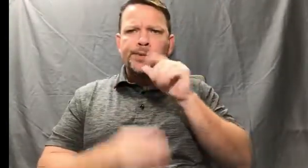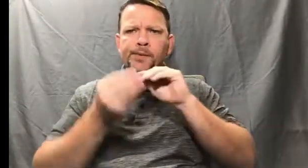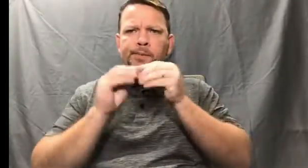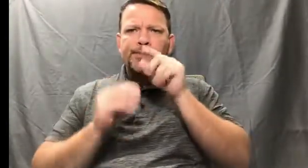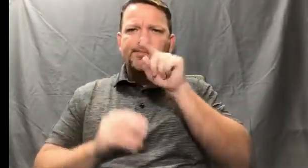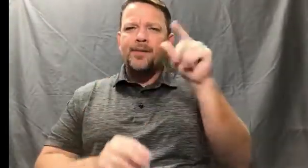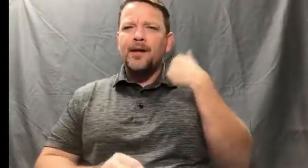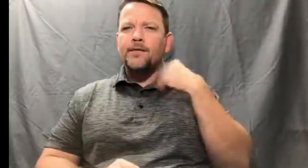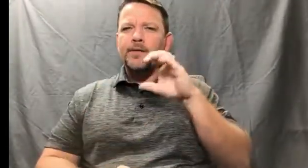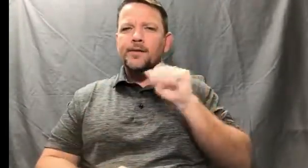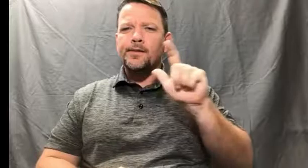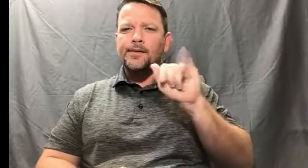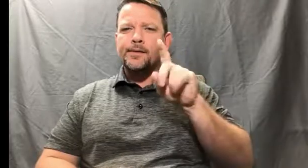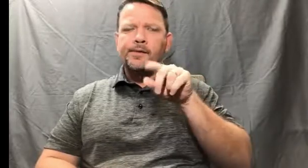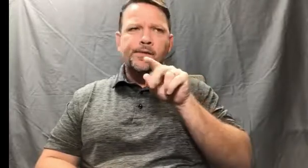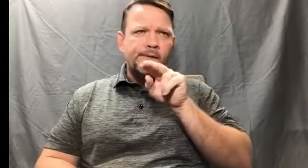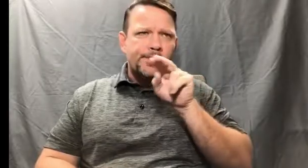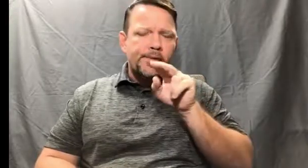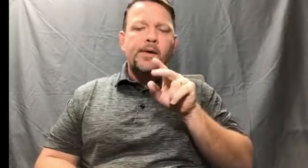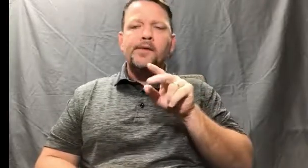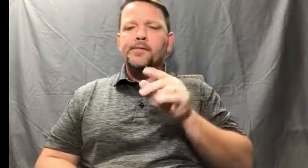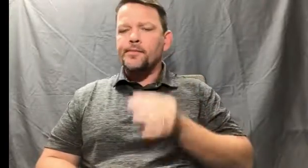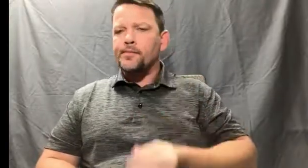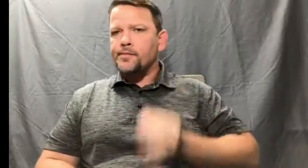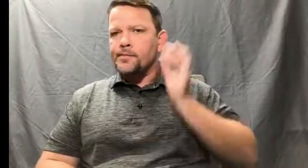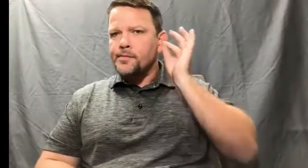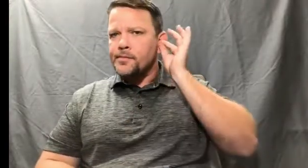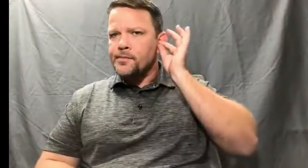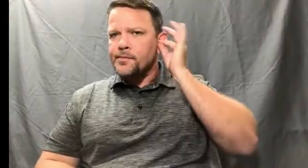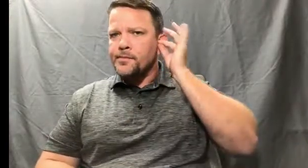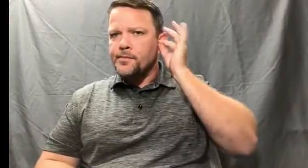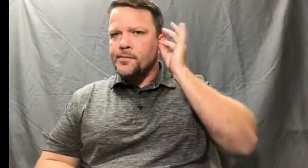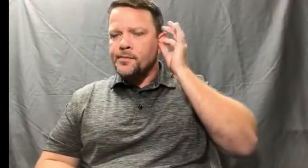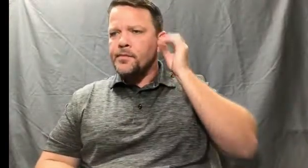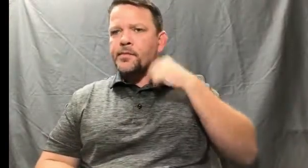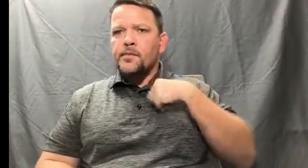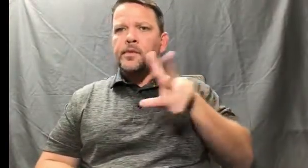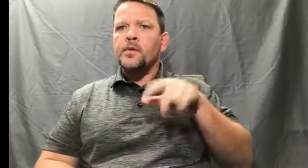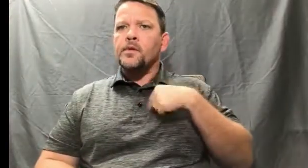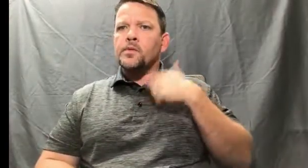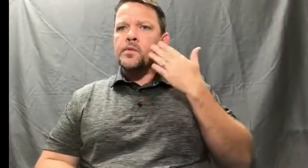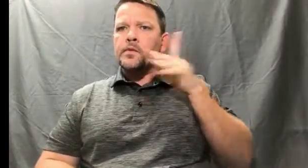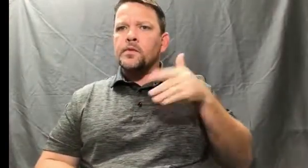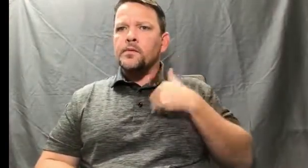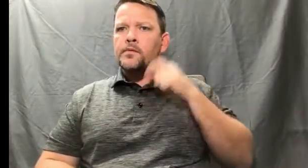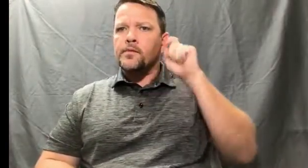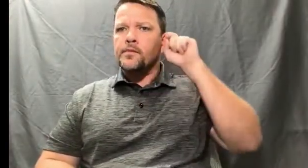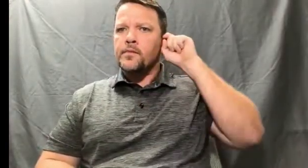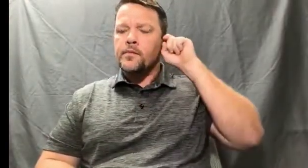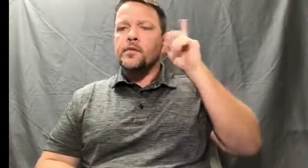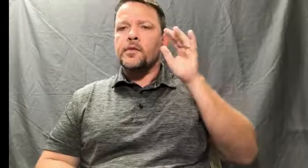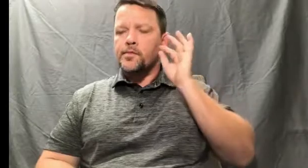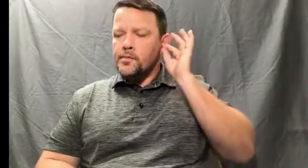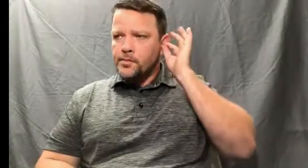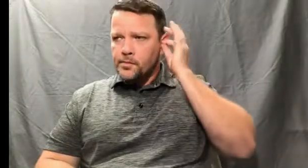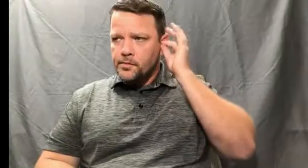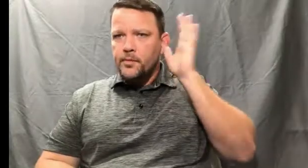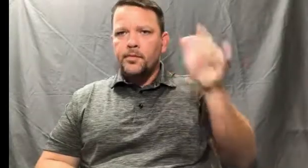And I saw, um, they put something in their ear. They kept